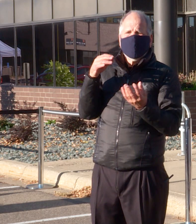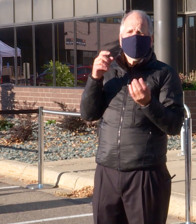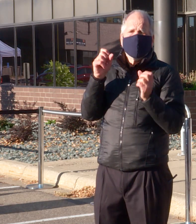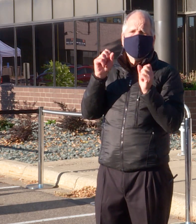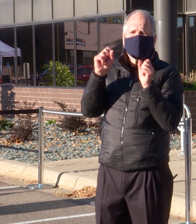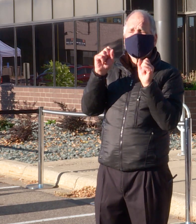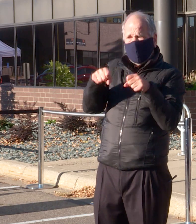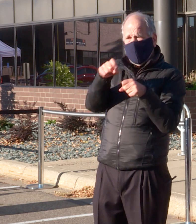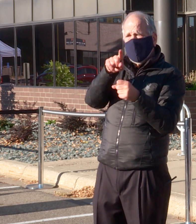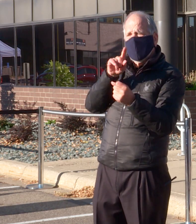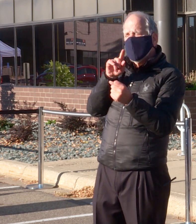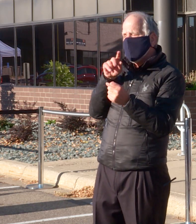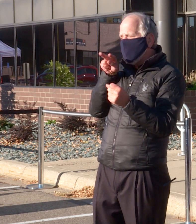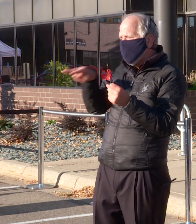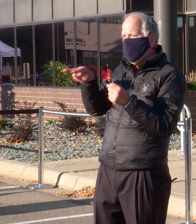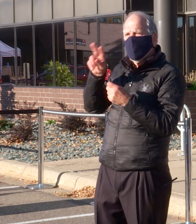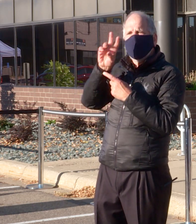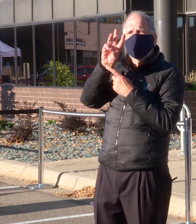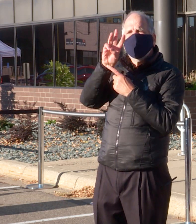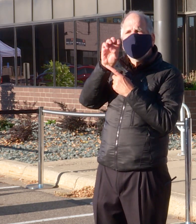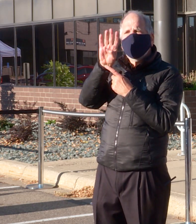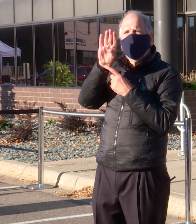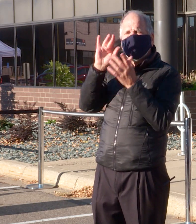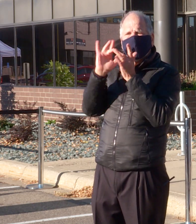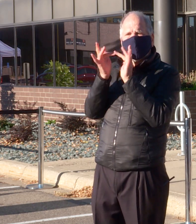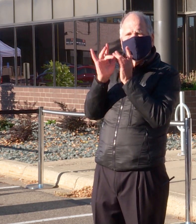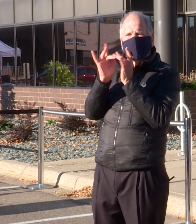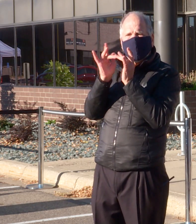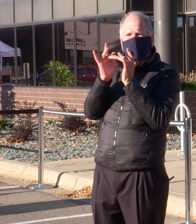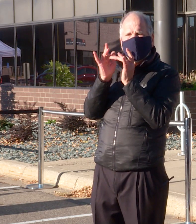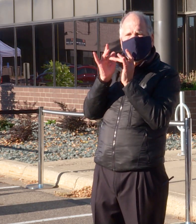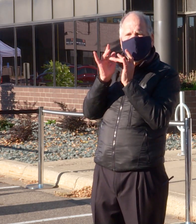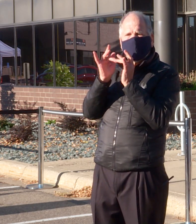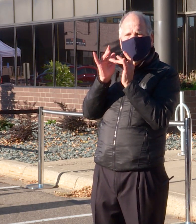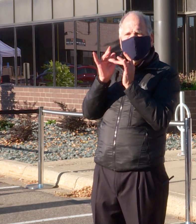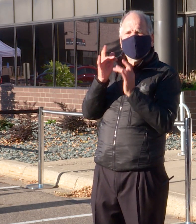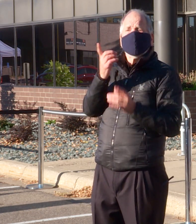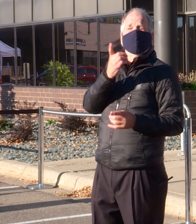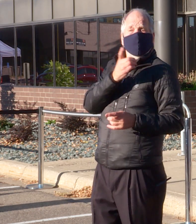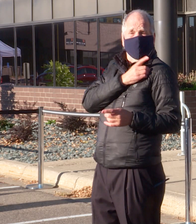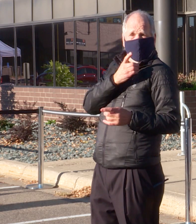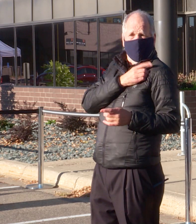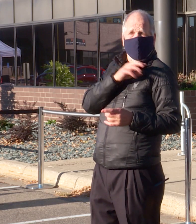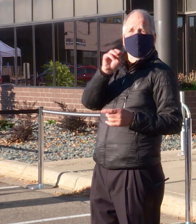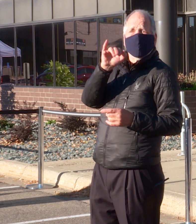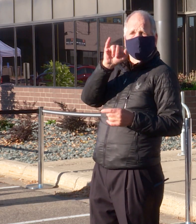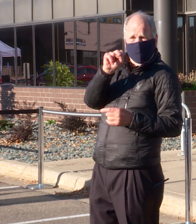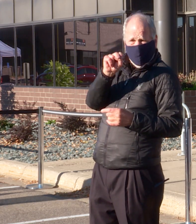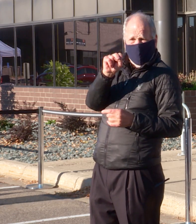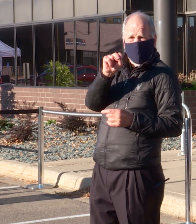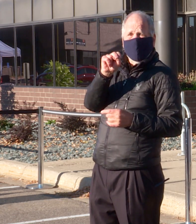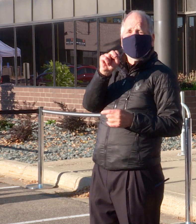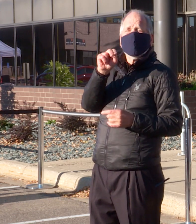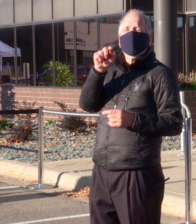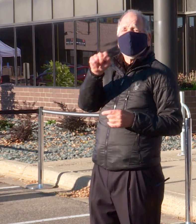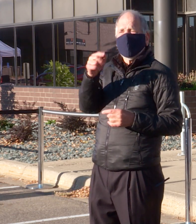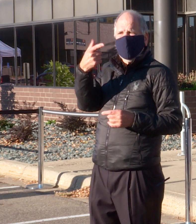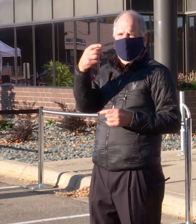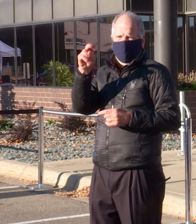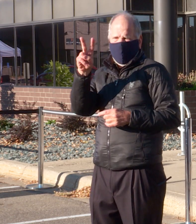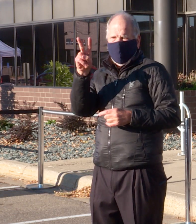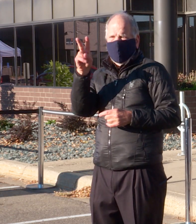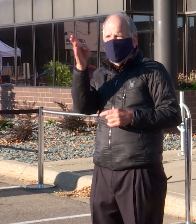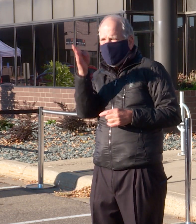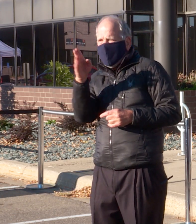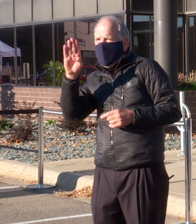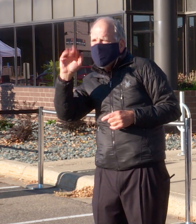.minneapolis.gov, for all the information on the dates and times that